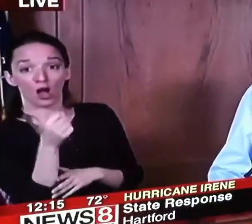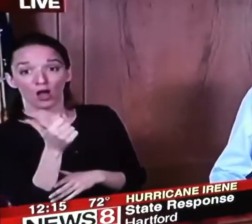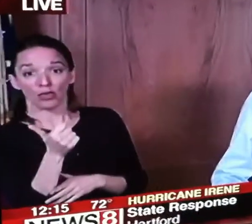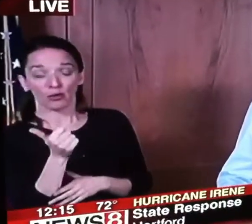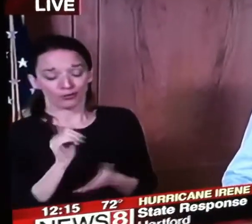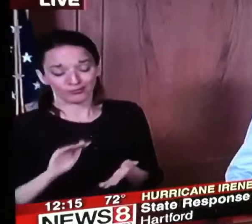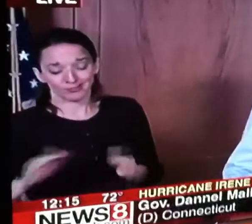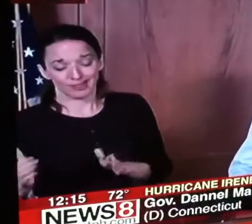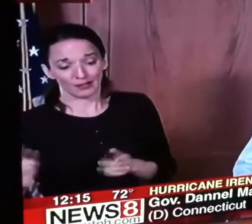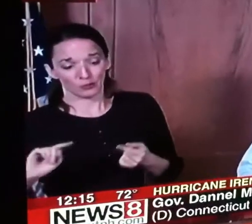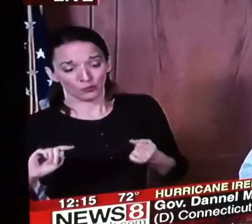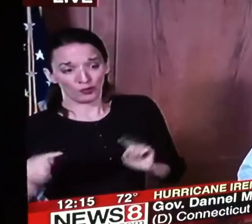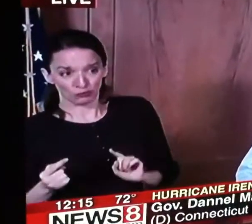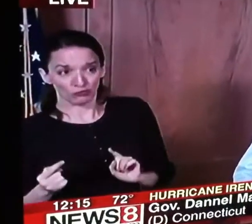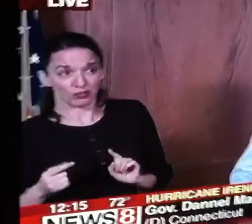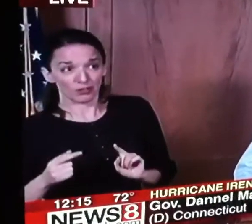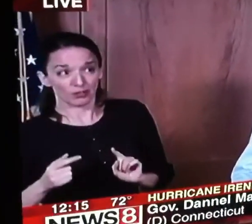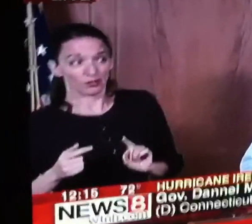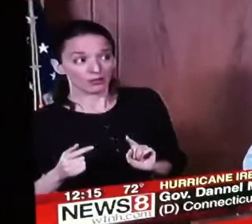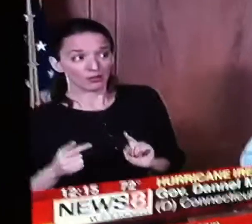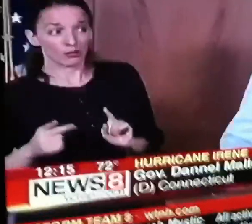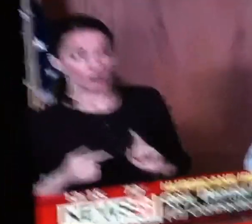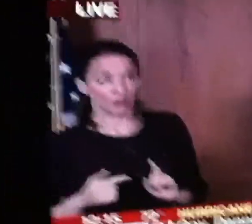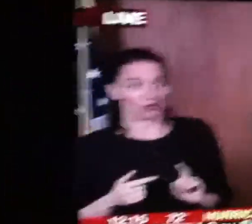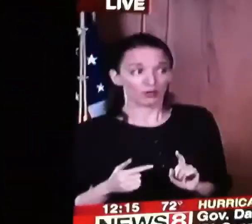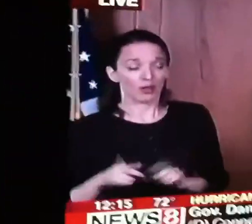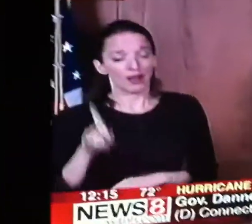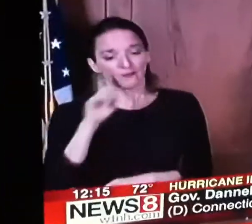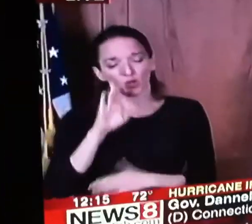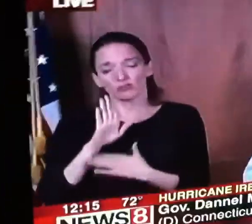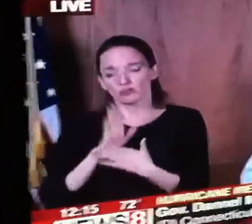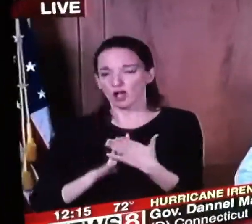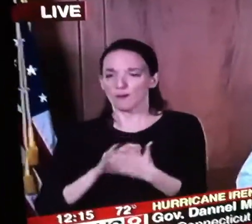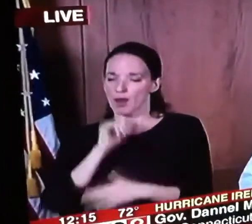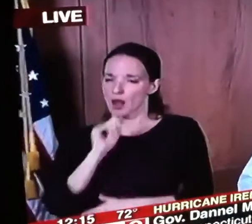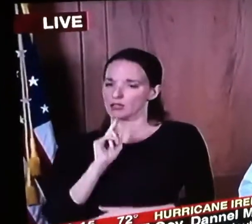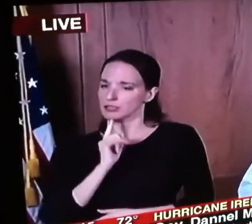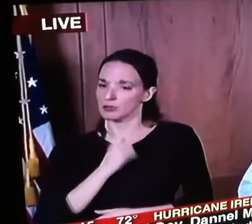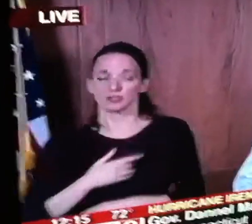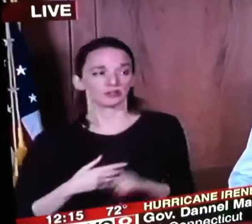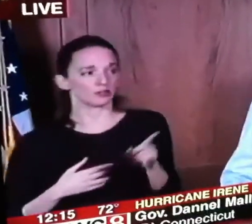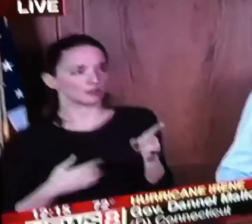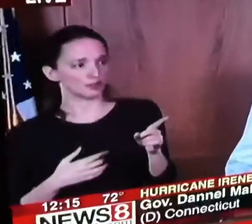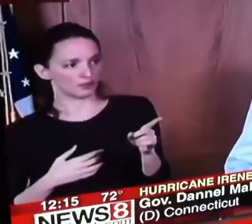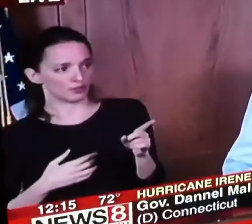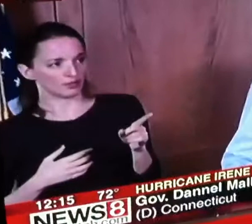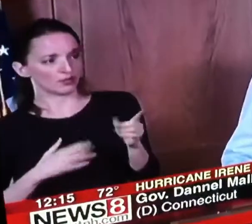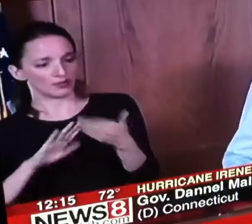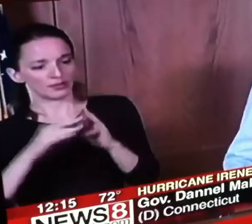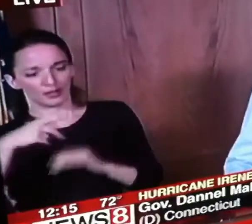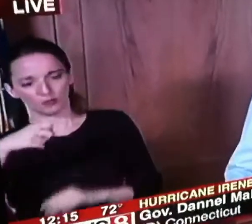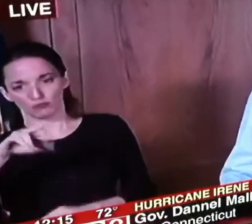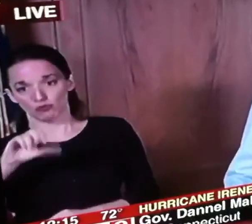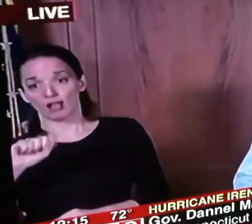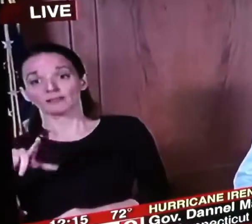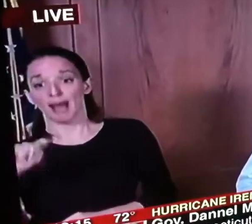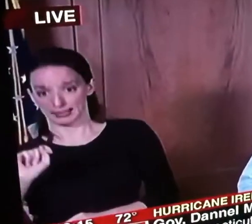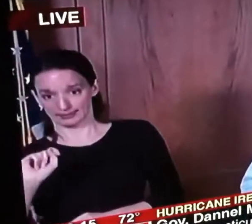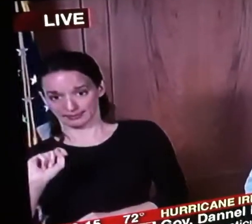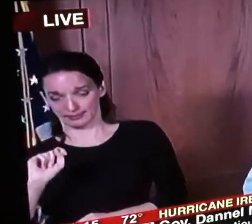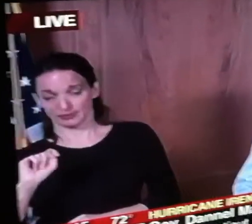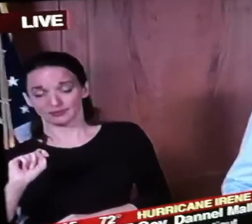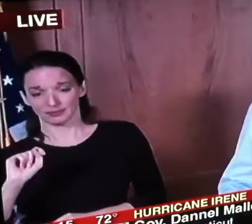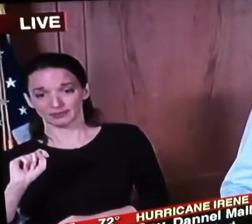uh i've heard uh references to injuries but none serious there were two uh